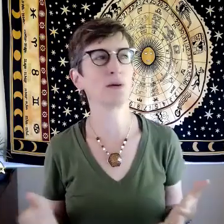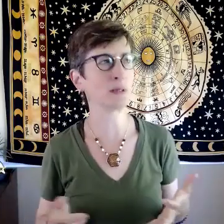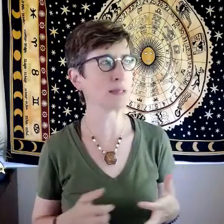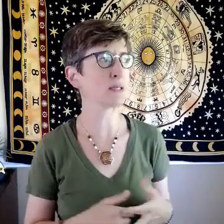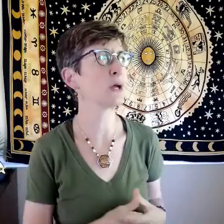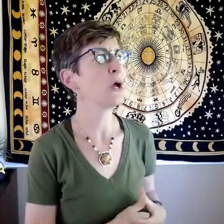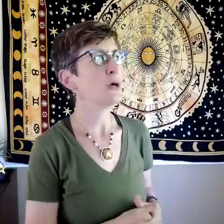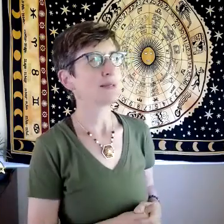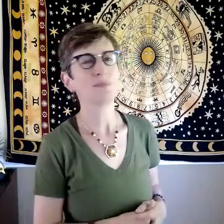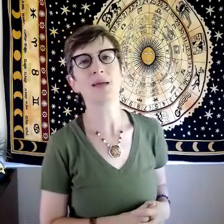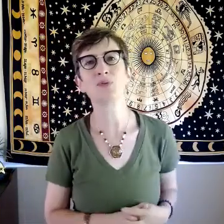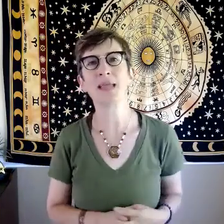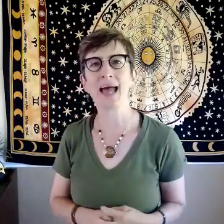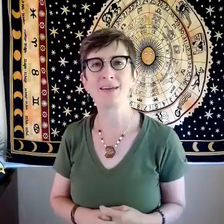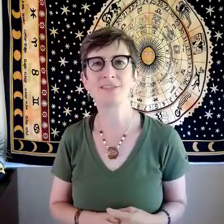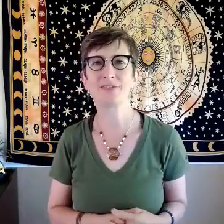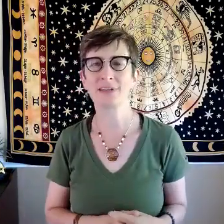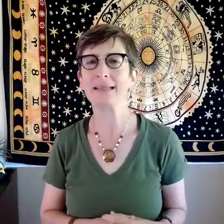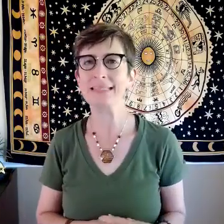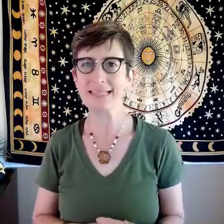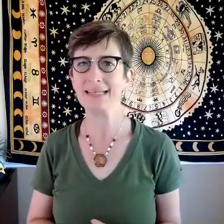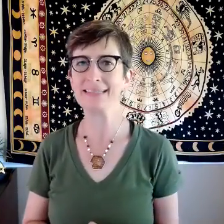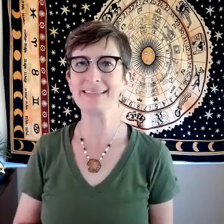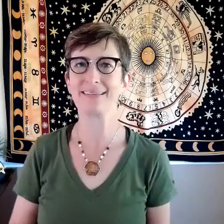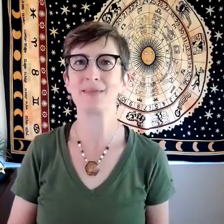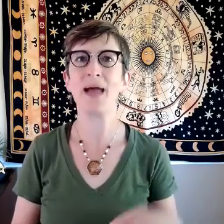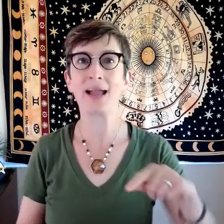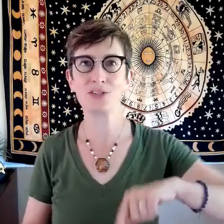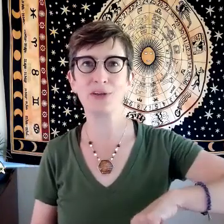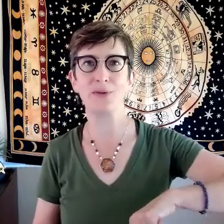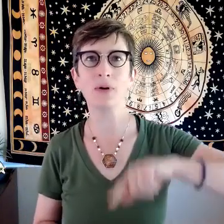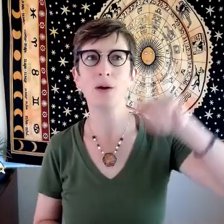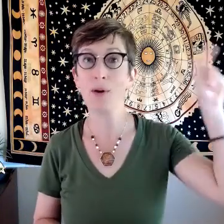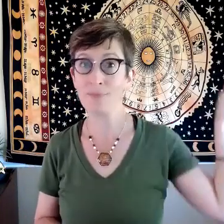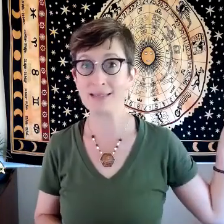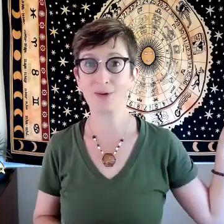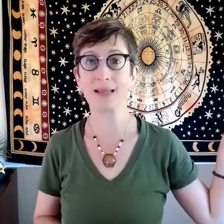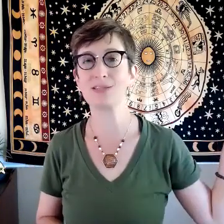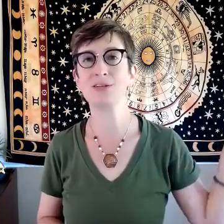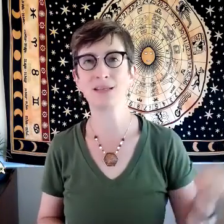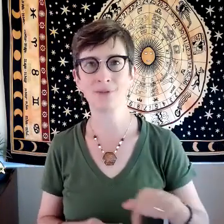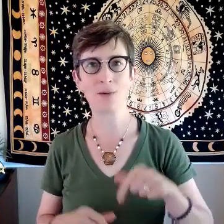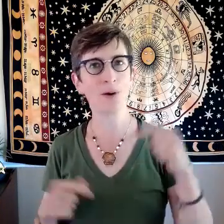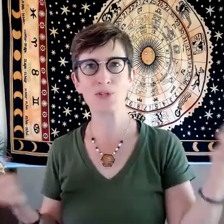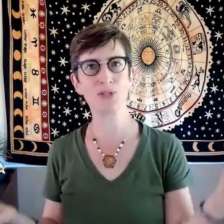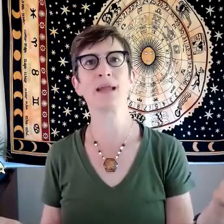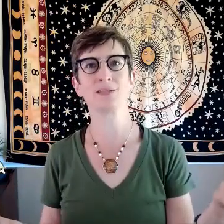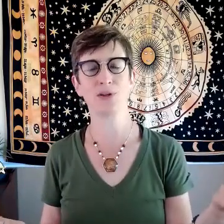going with this time we imagine different ideas like back to what makes a great student right what was your answer